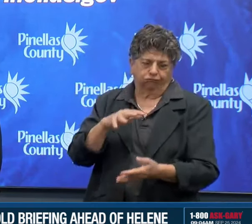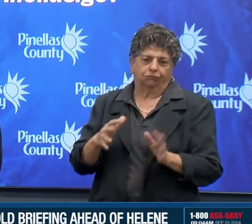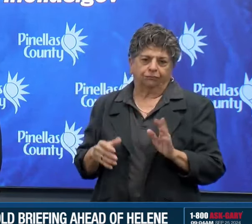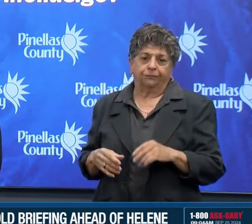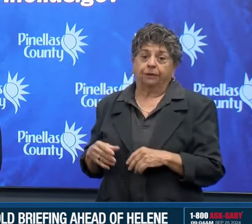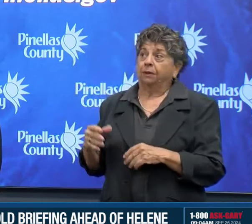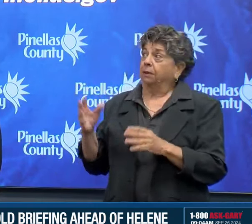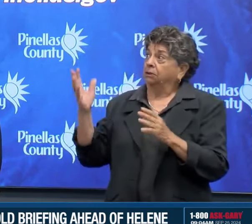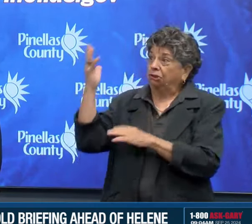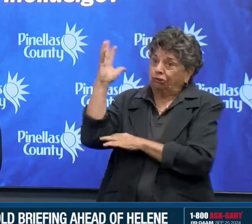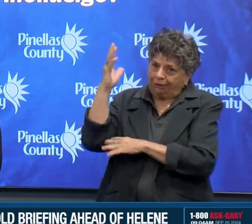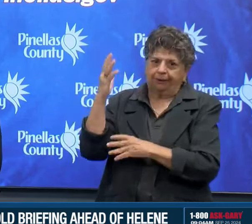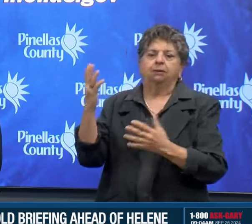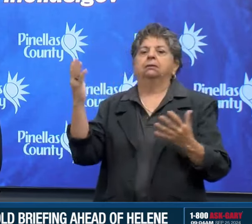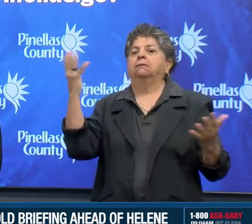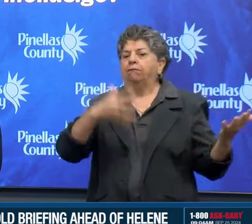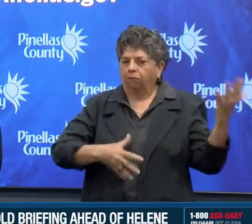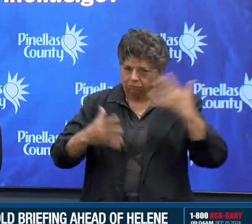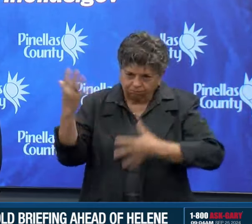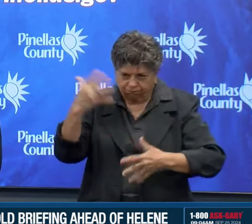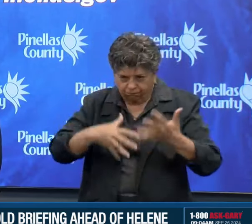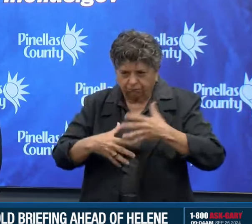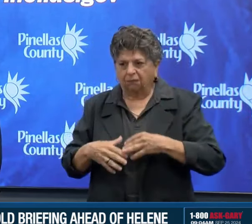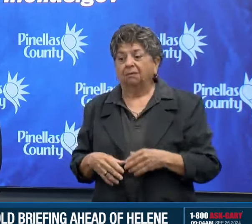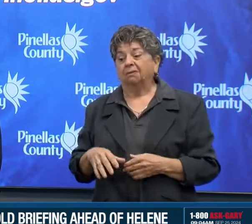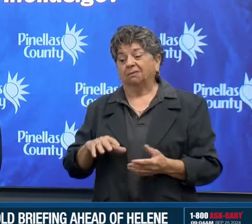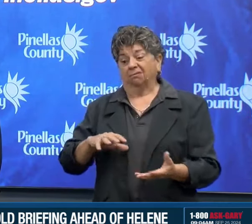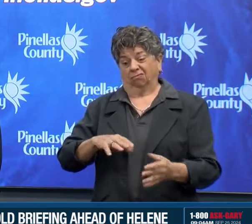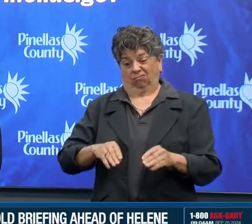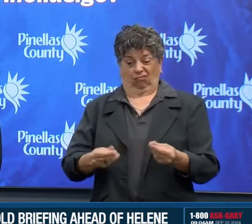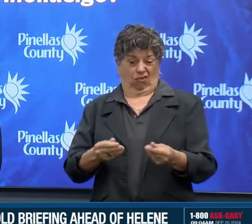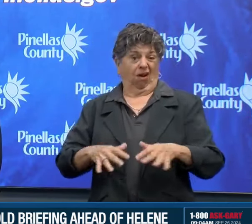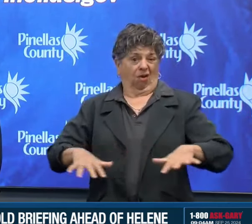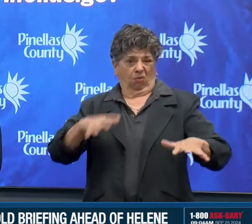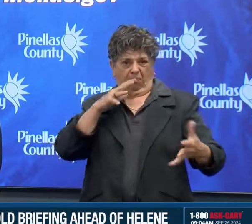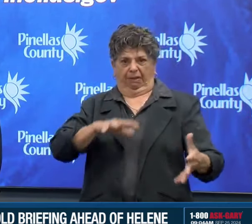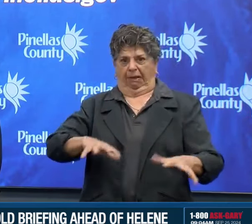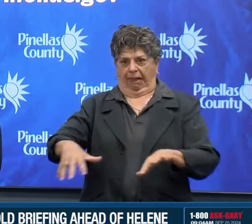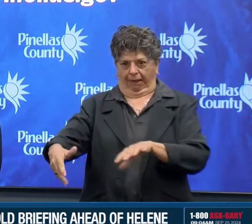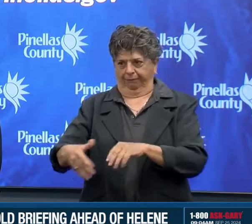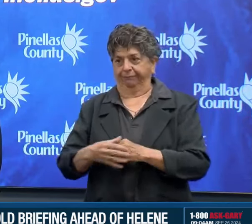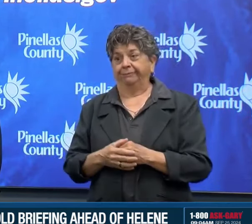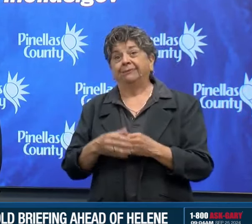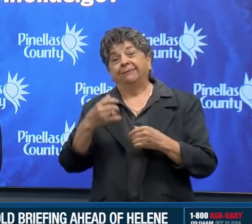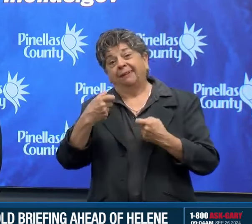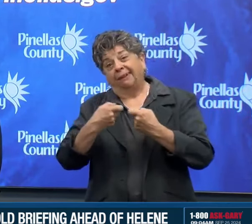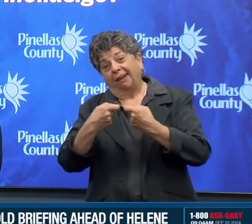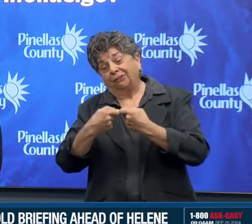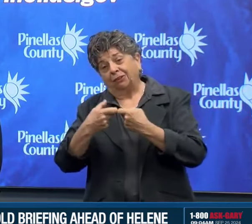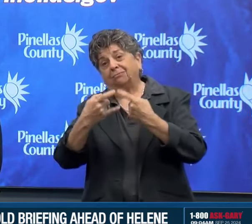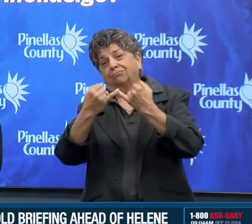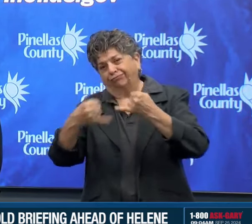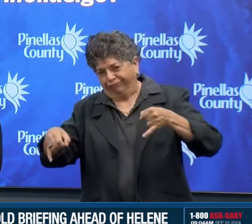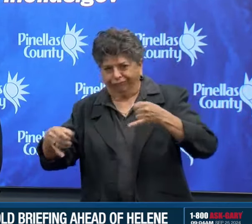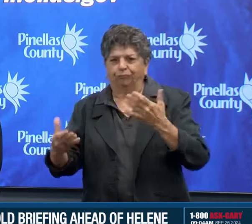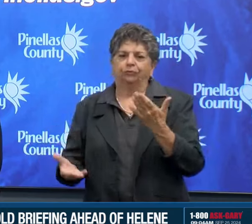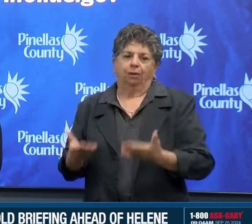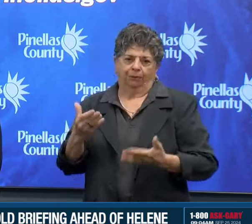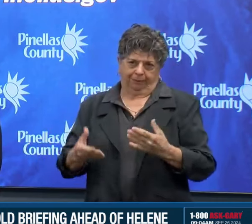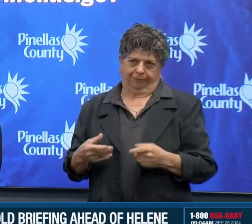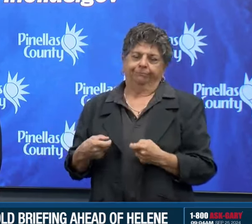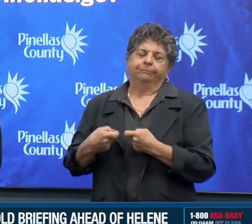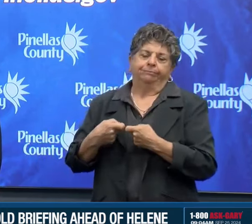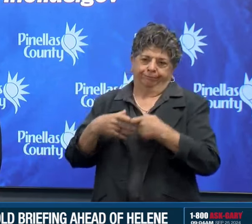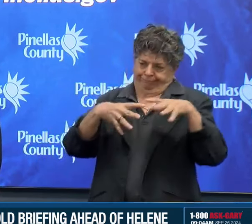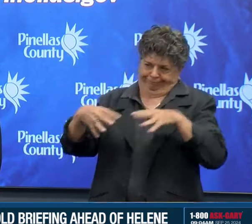infrastructure and pull down overhead infrastructure. Power outages are very likely to occur with this